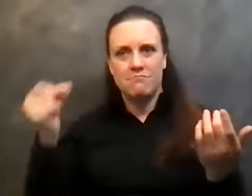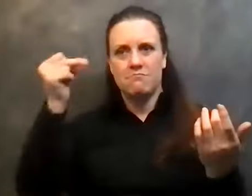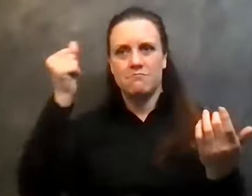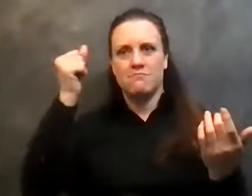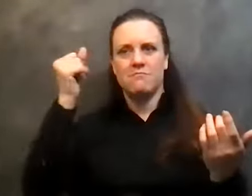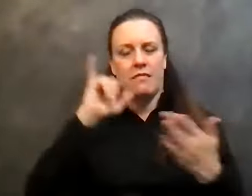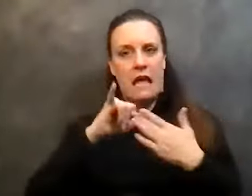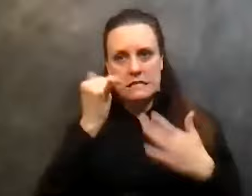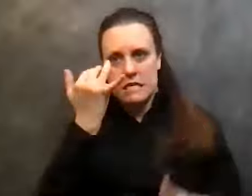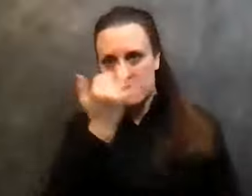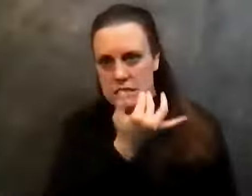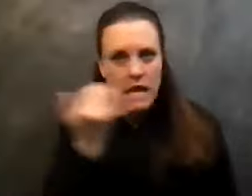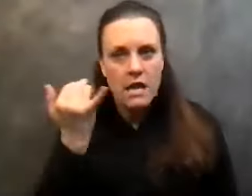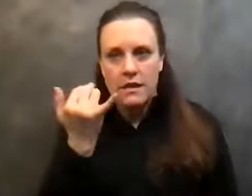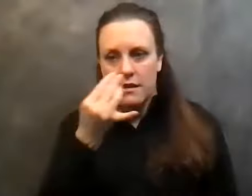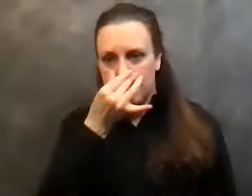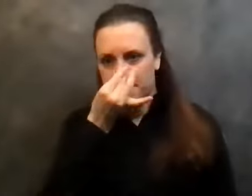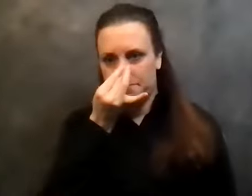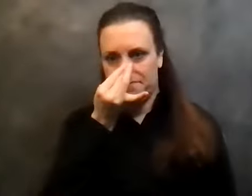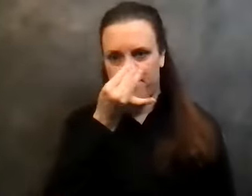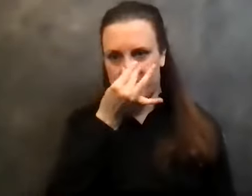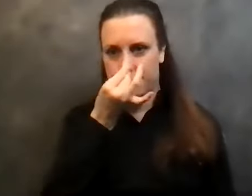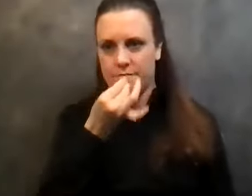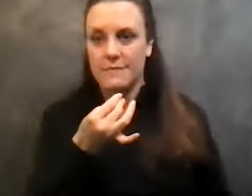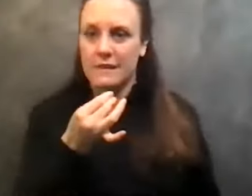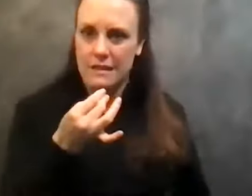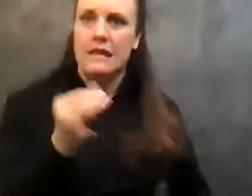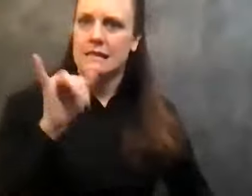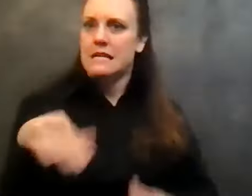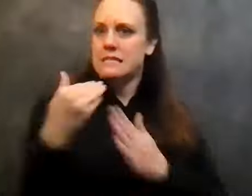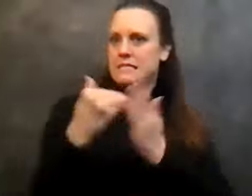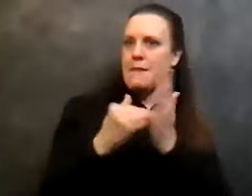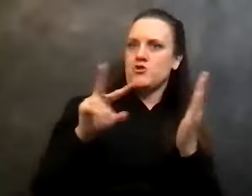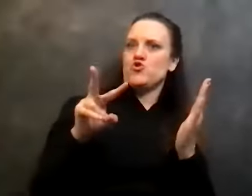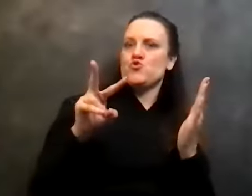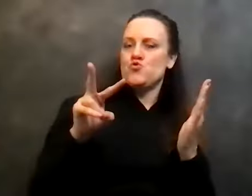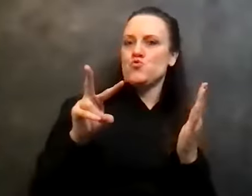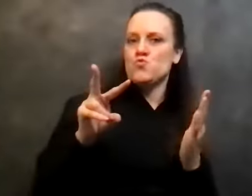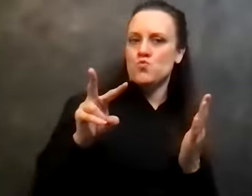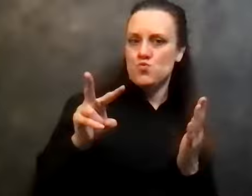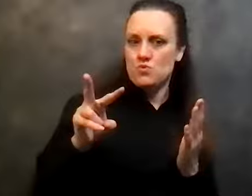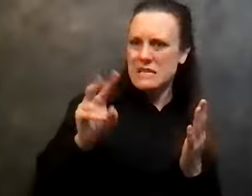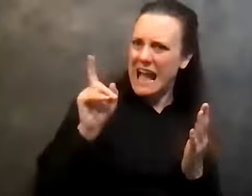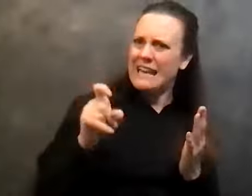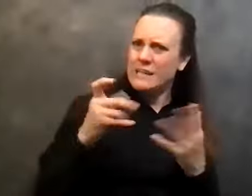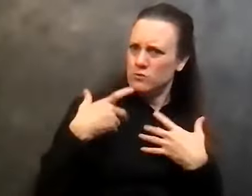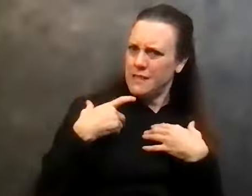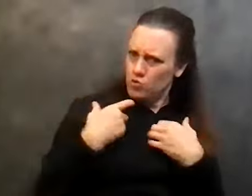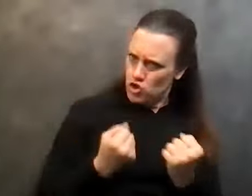that is, is mentioned in step two that I need to be restored to. I need to be